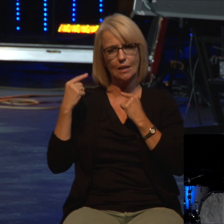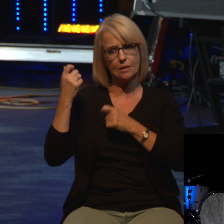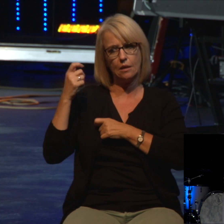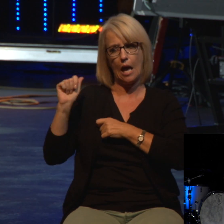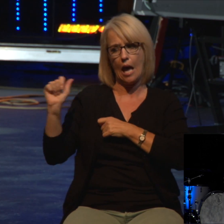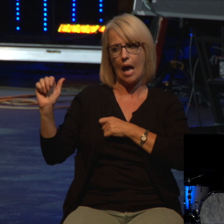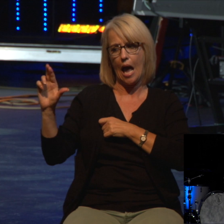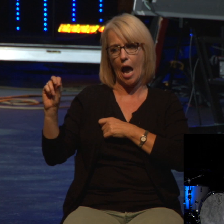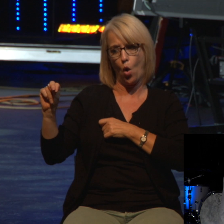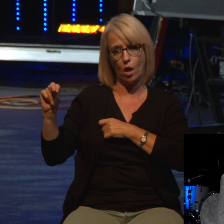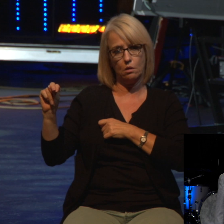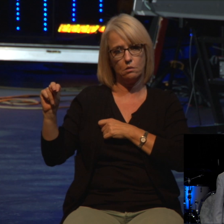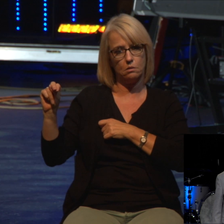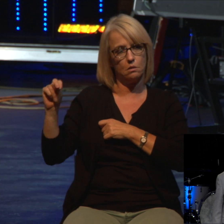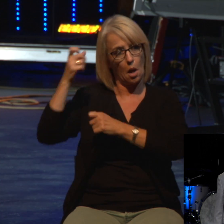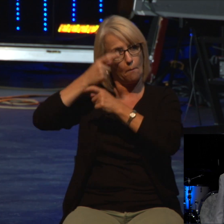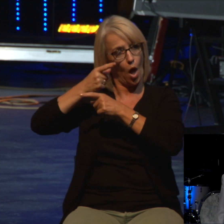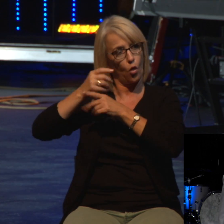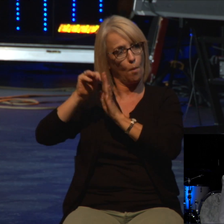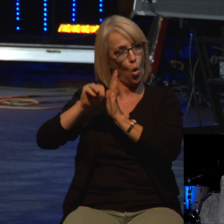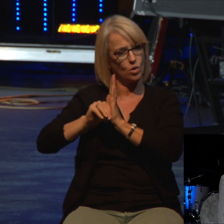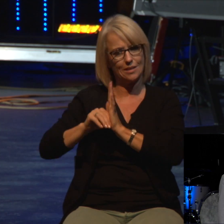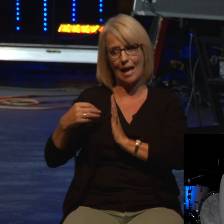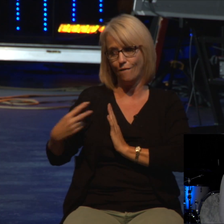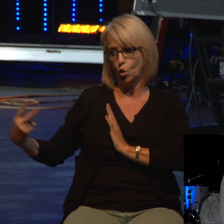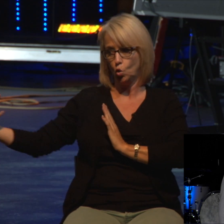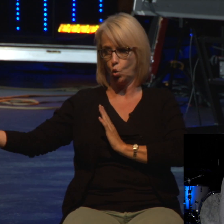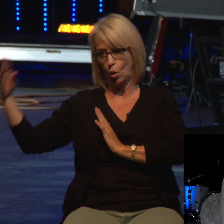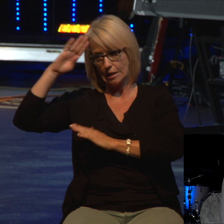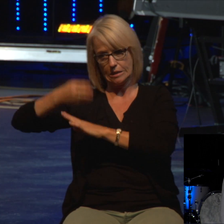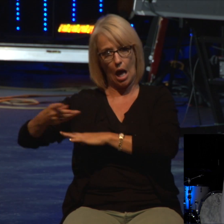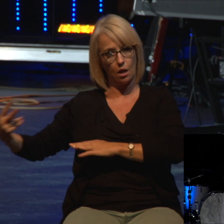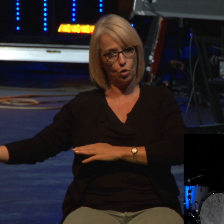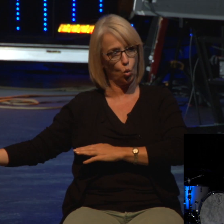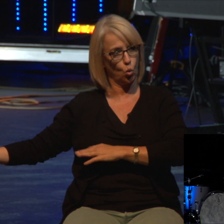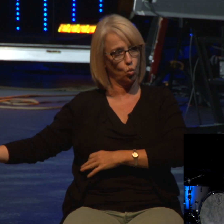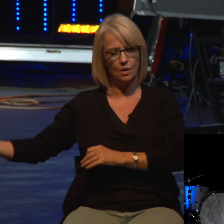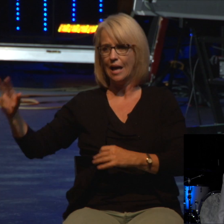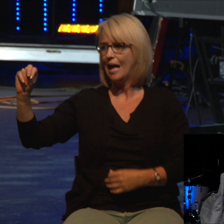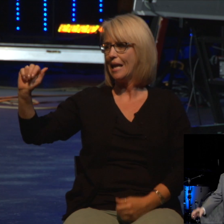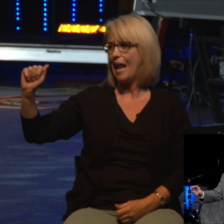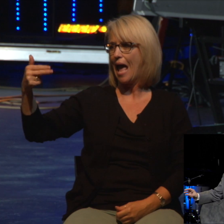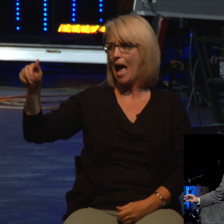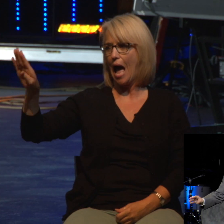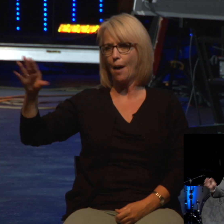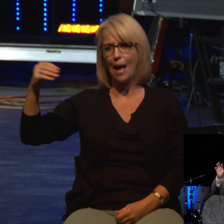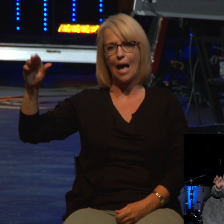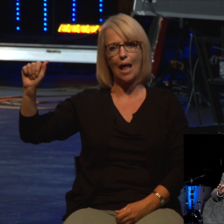He had some sons. Two of them were named Nadab and Abihu. Nahab and Abihu were offering the